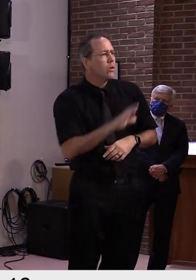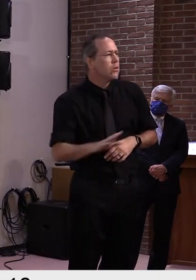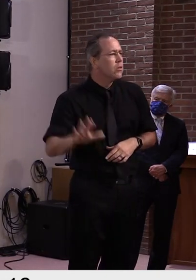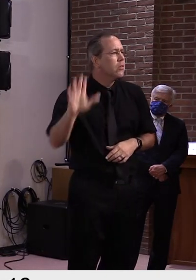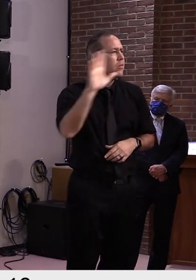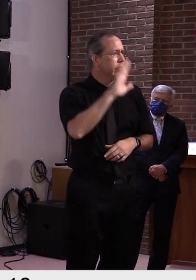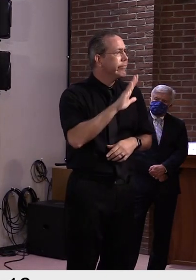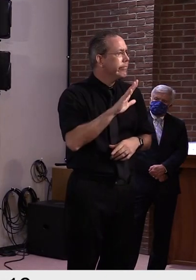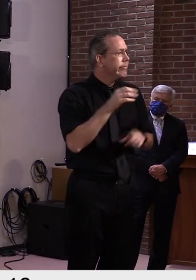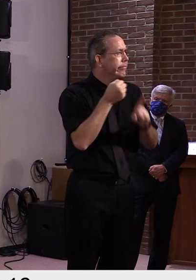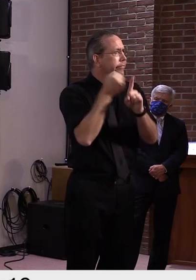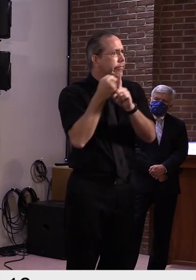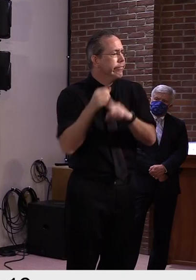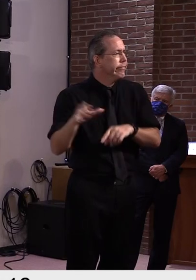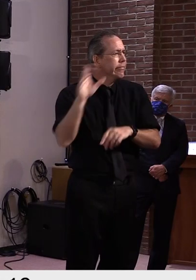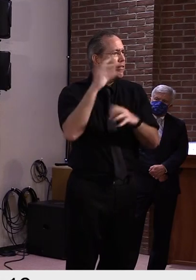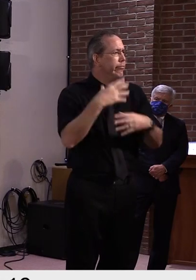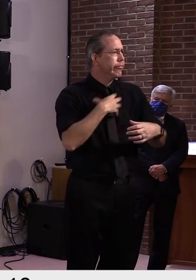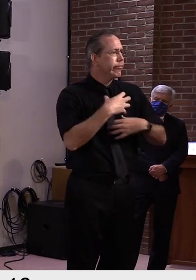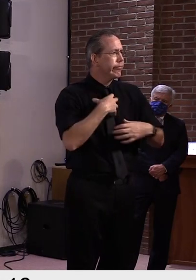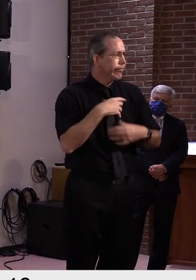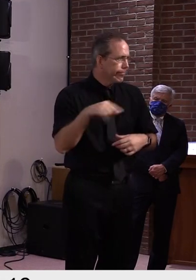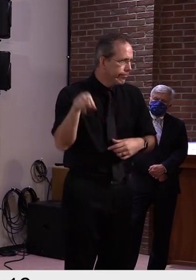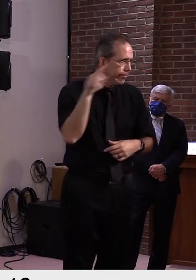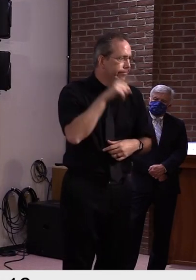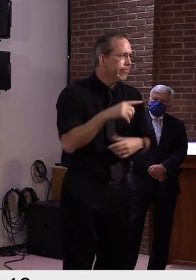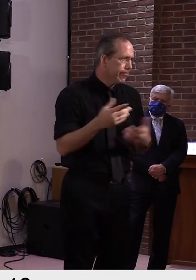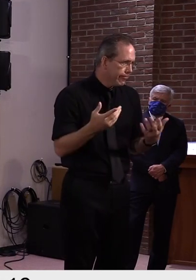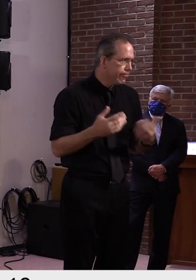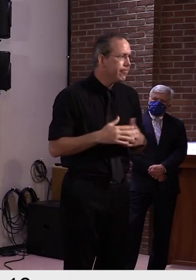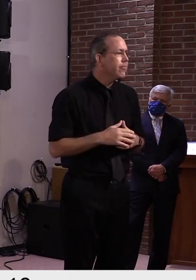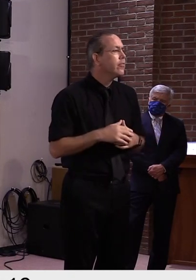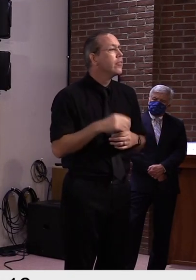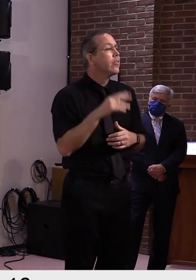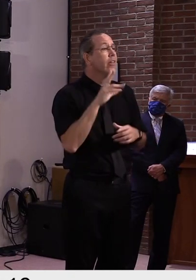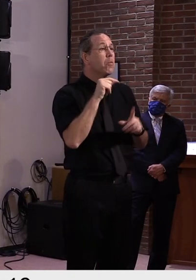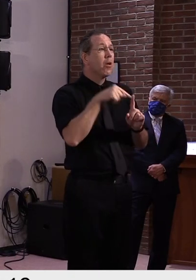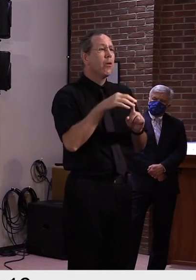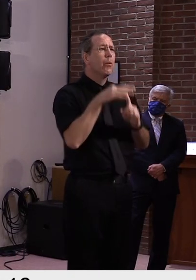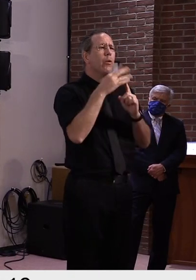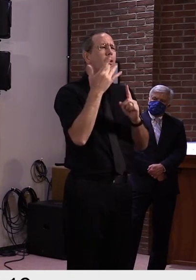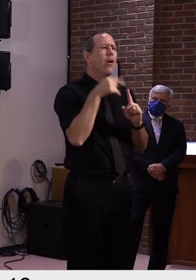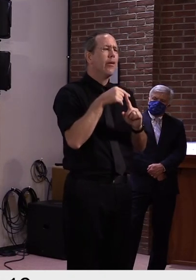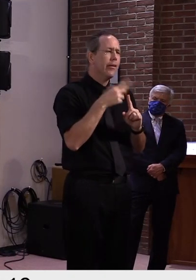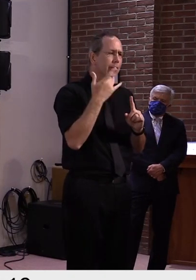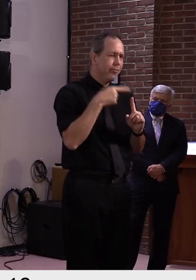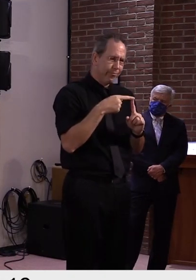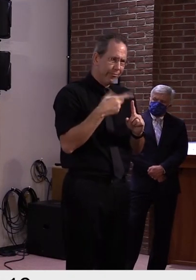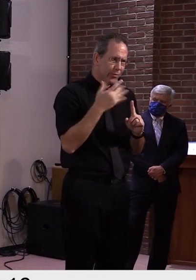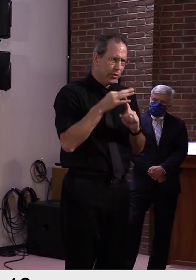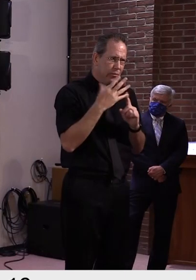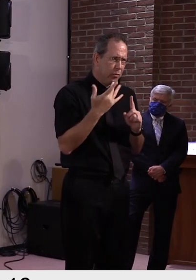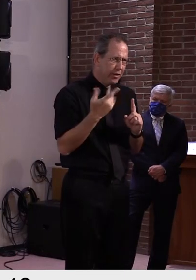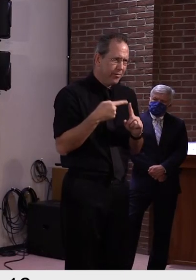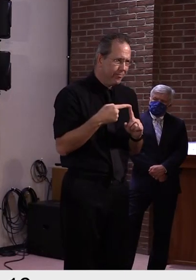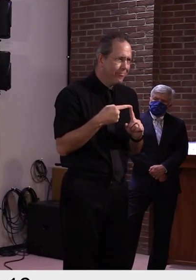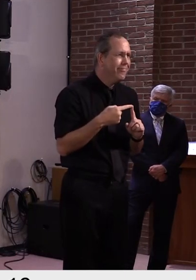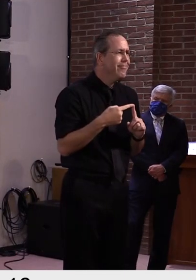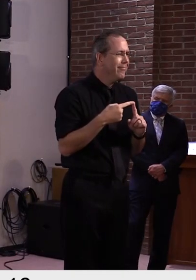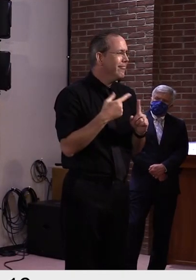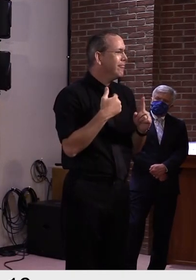we're unique in many respects here in Vermont. When I speak with other governors, again, throughout the country